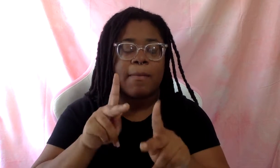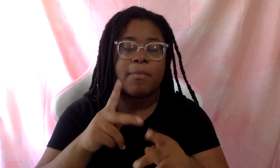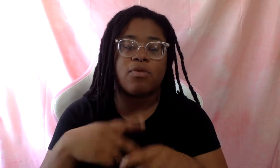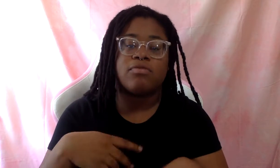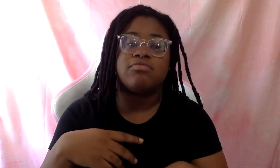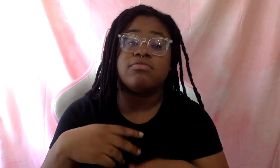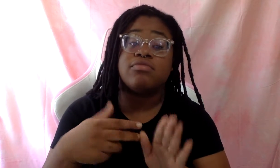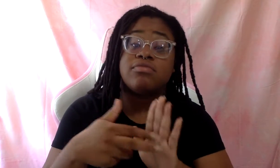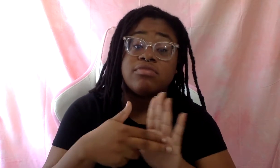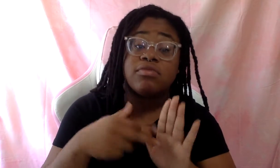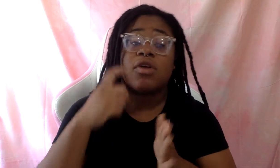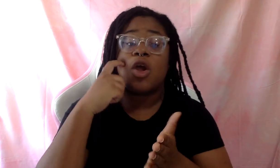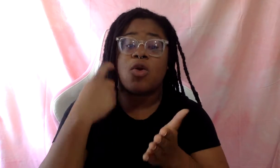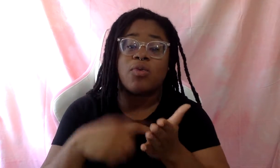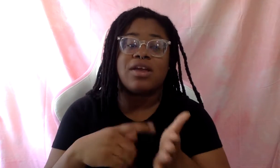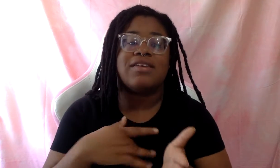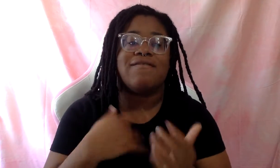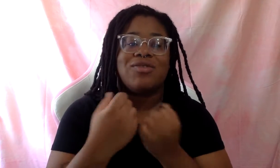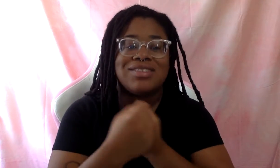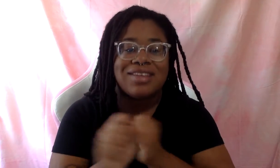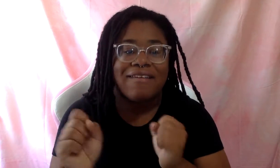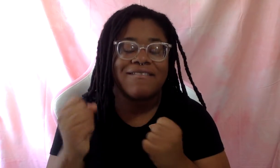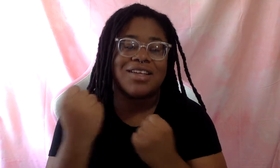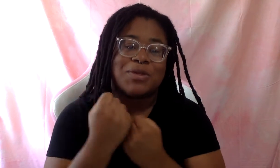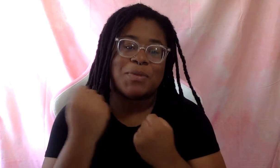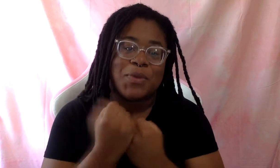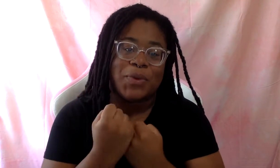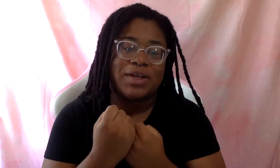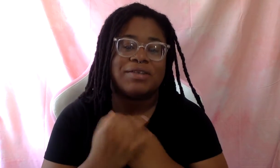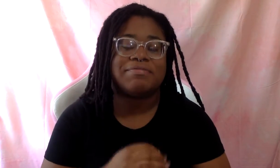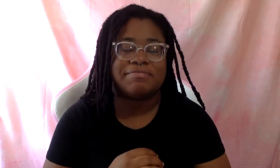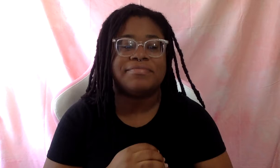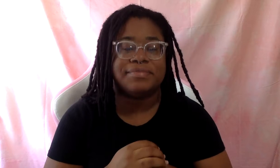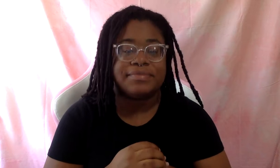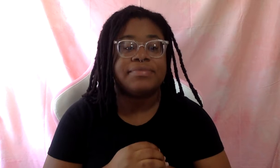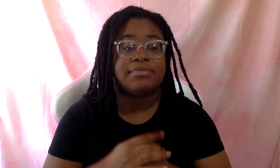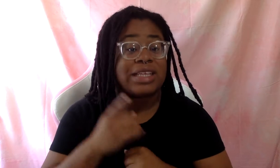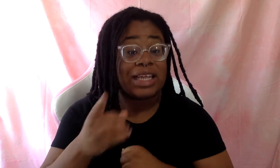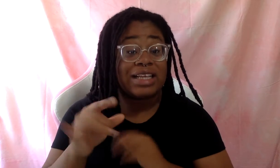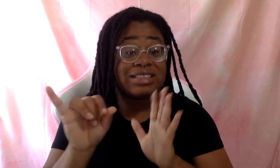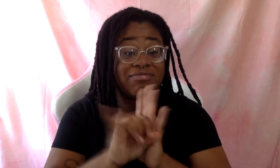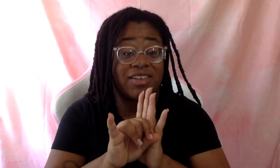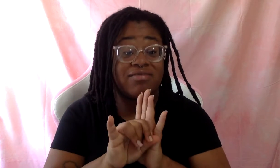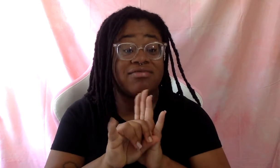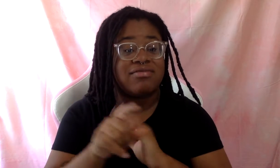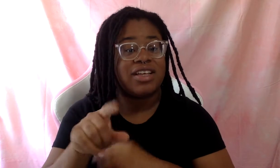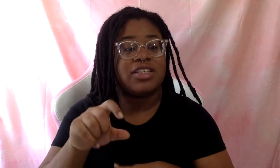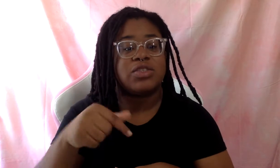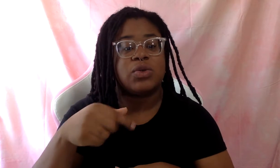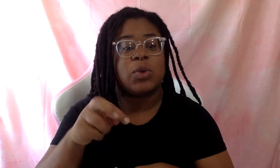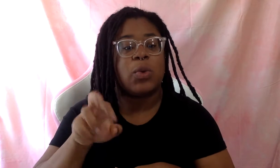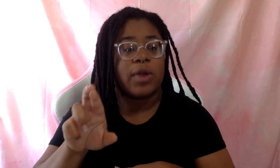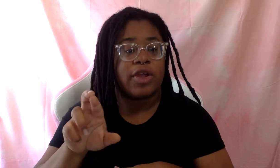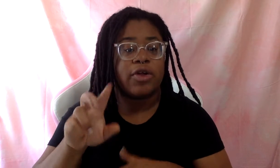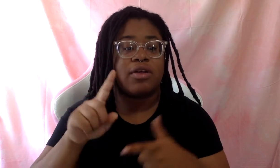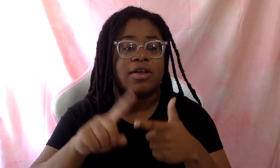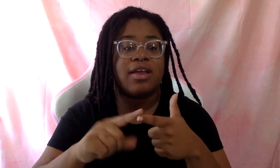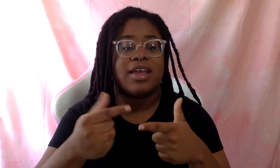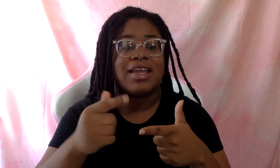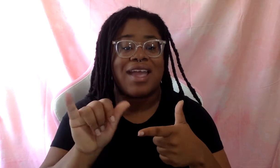feel safe, heard, and supported. He identifies as queer, gay, and has an invisible